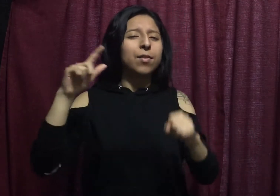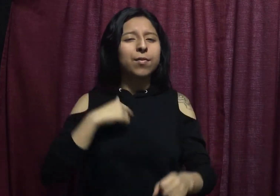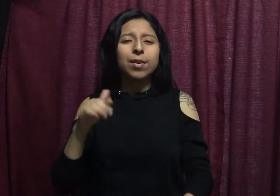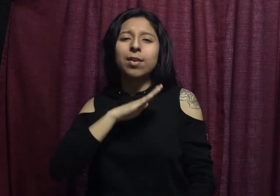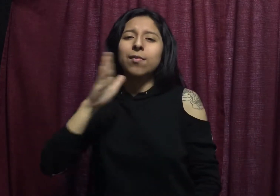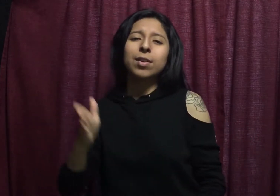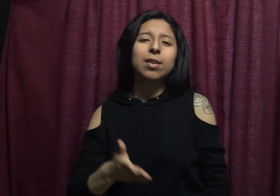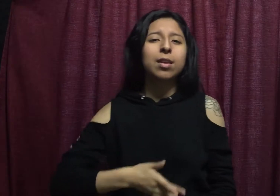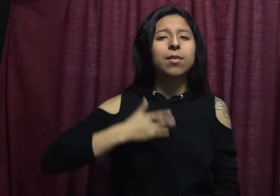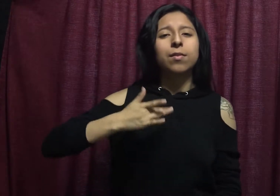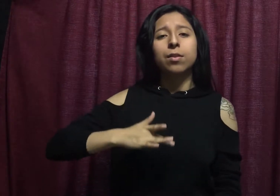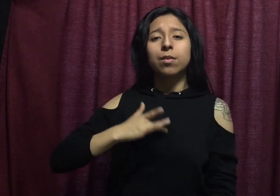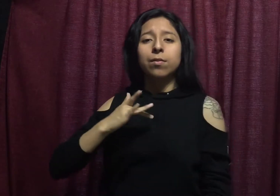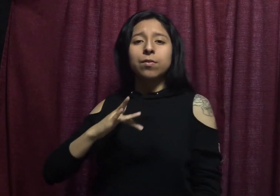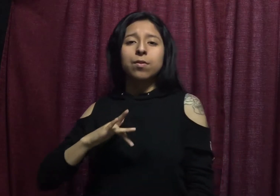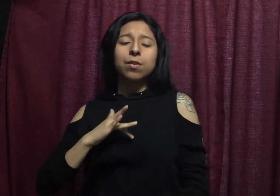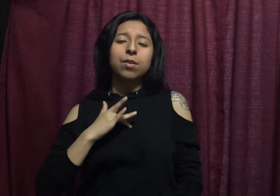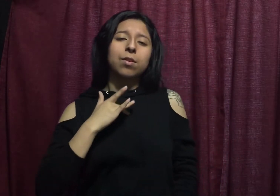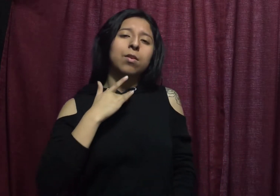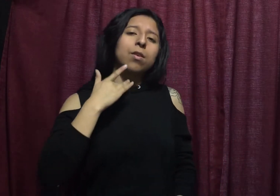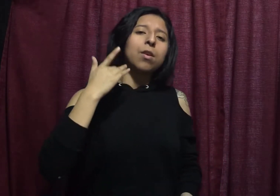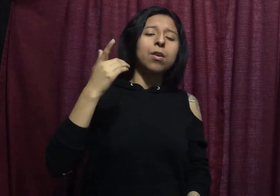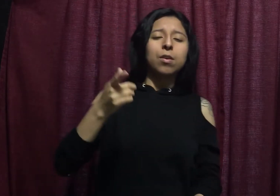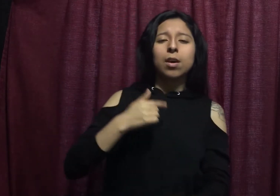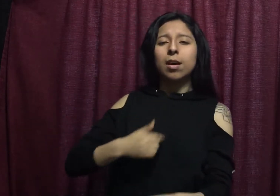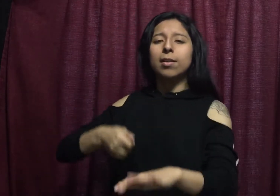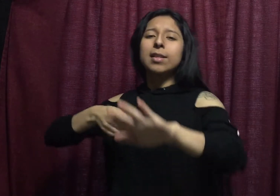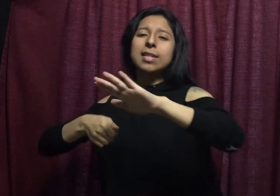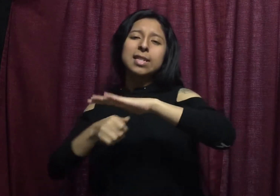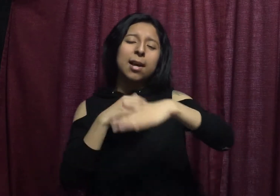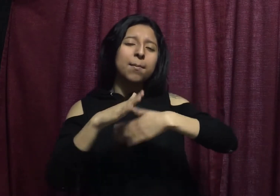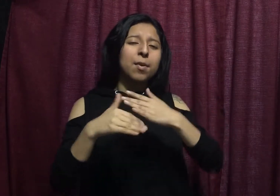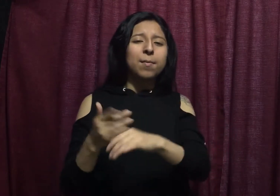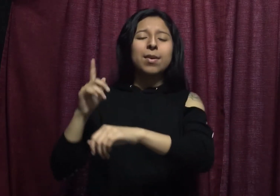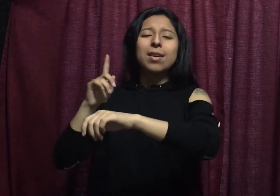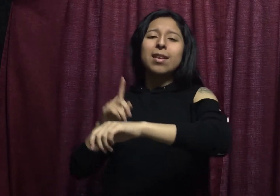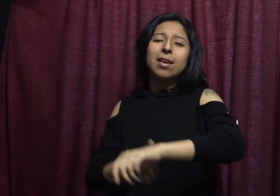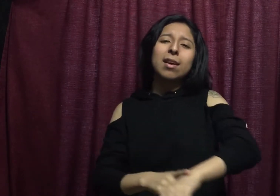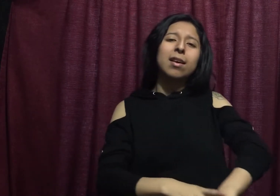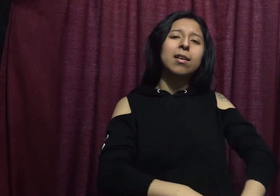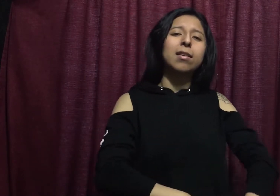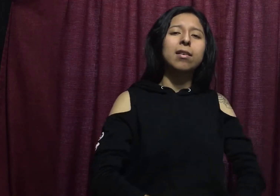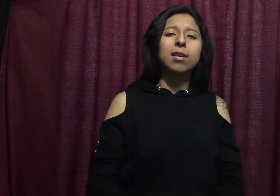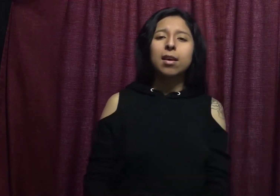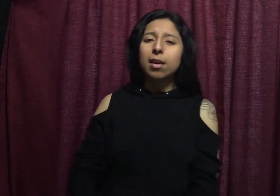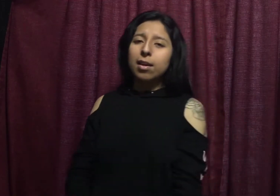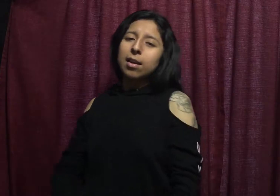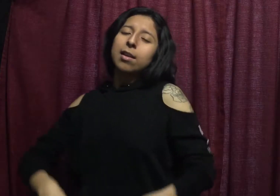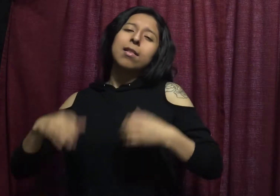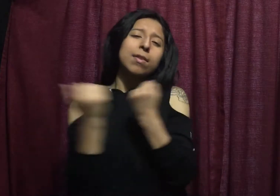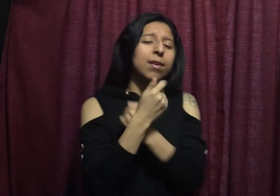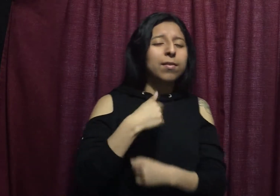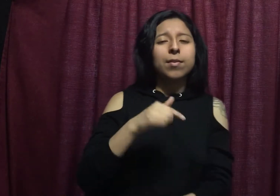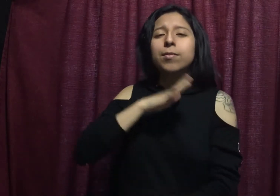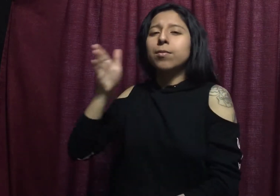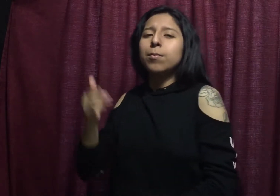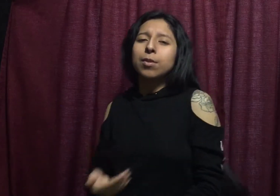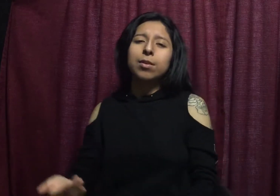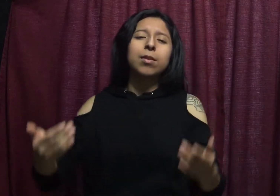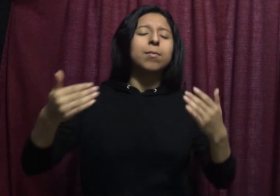felt a feeling of comfort All this time I've been not it And I never had someone to come